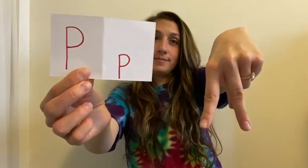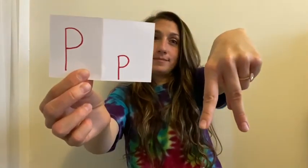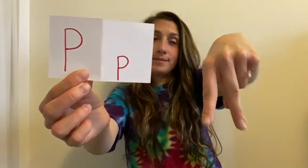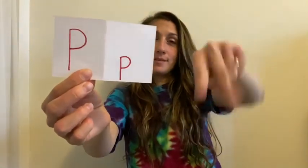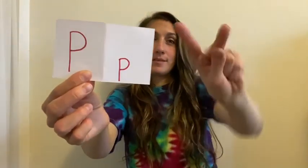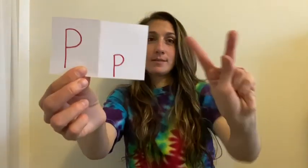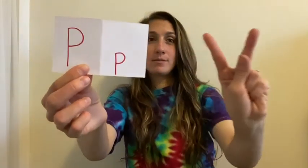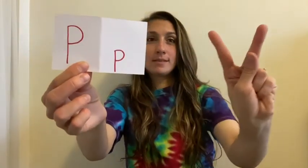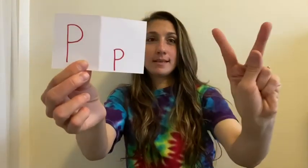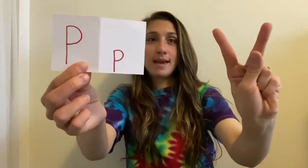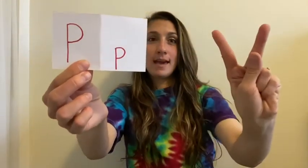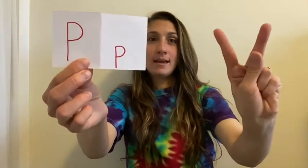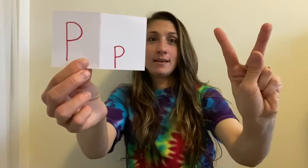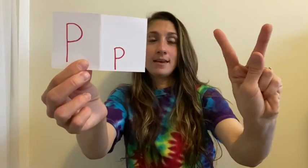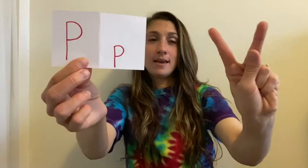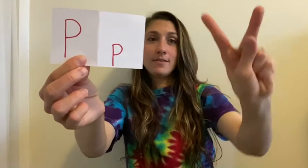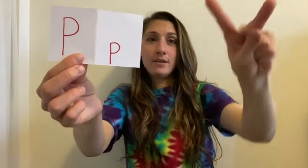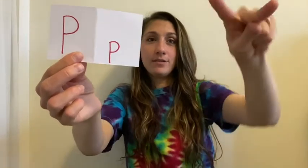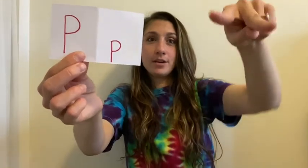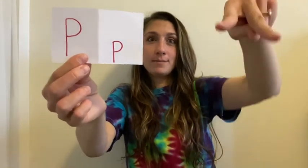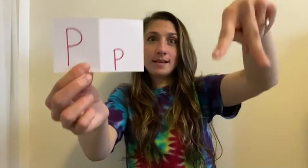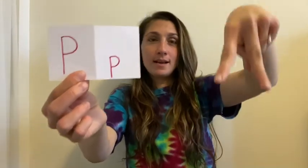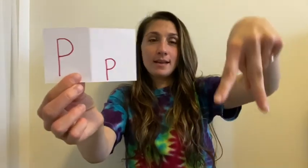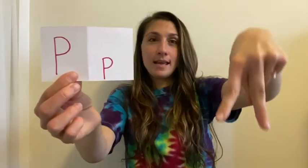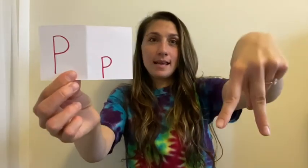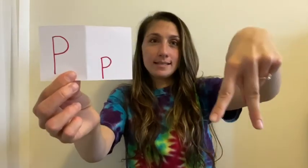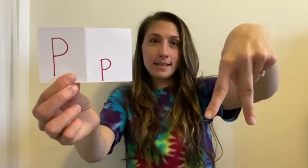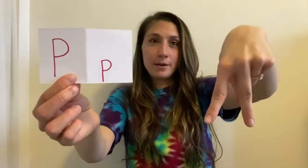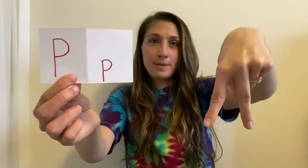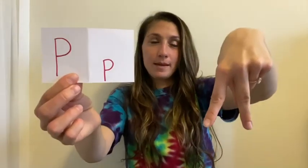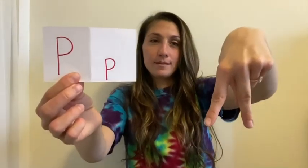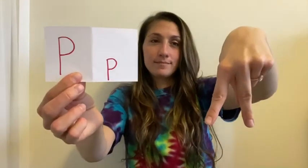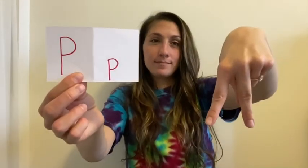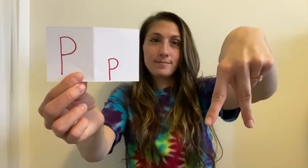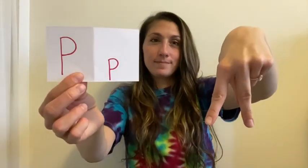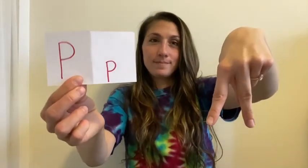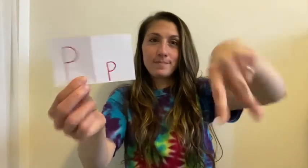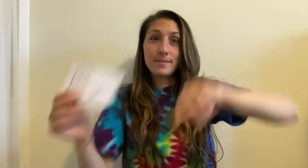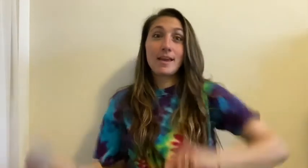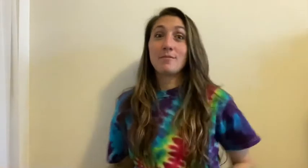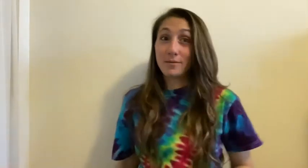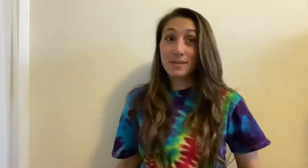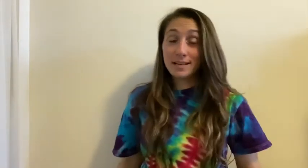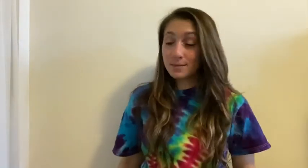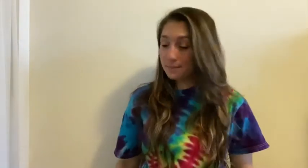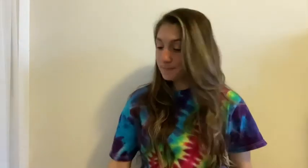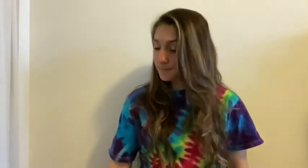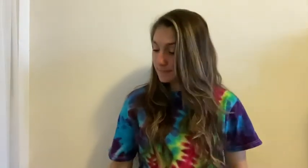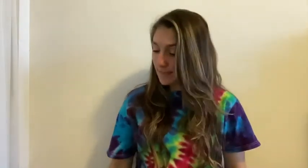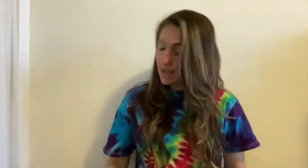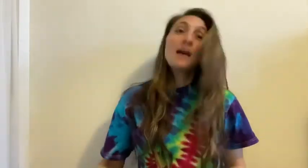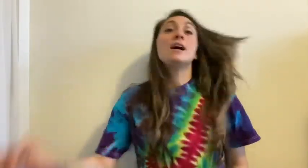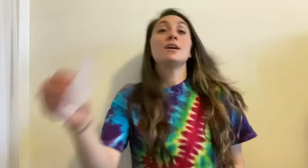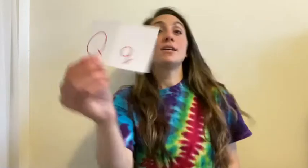So this one was the K, and then you turn it upside down. It's the letter P. Ready for the next one? Q.